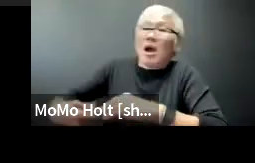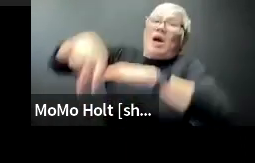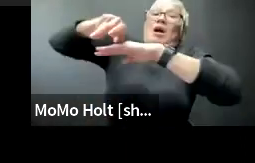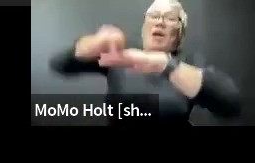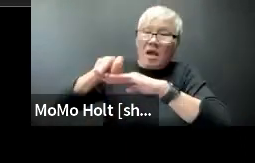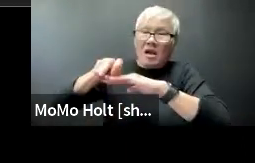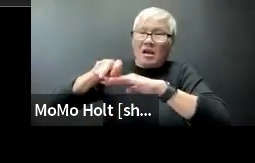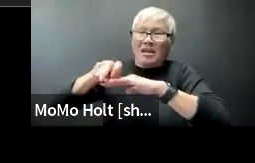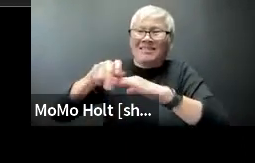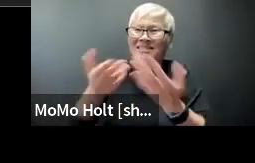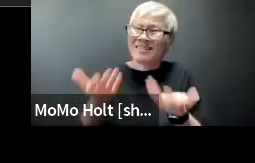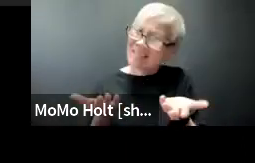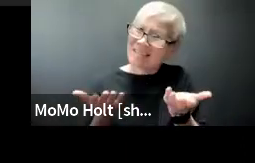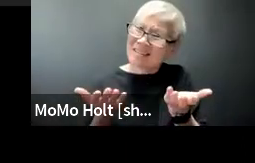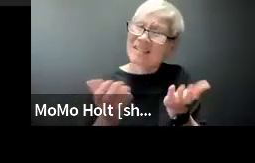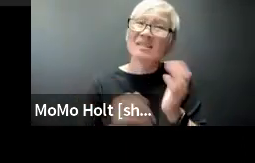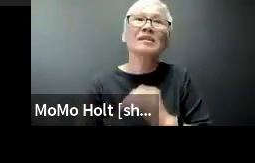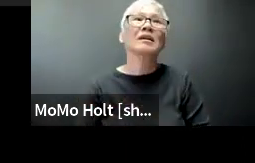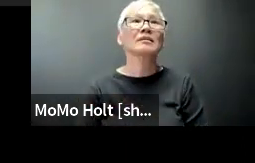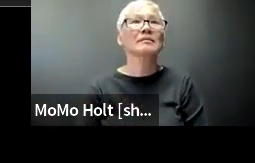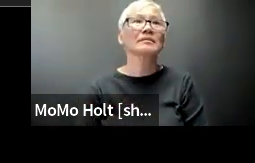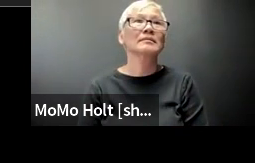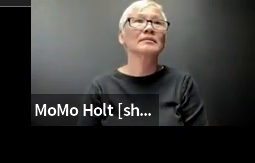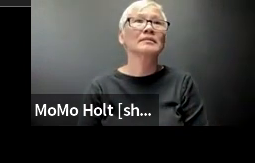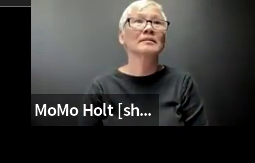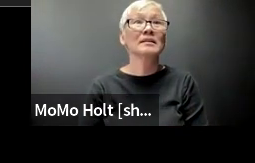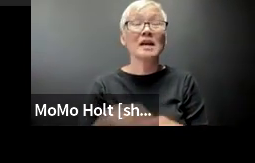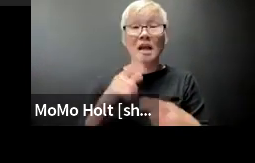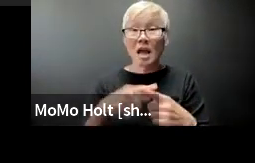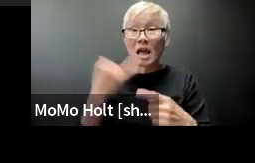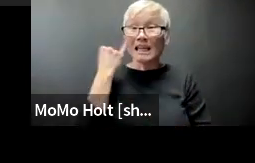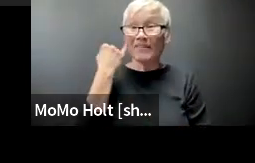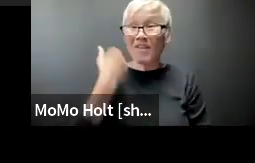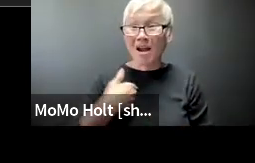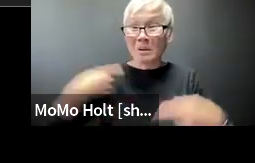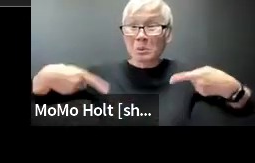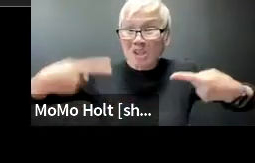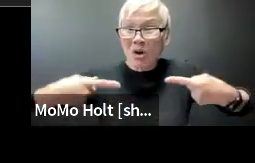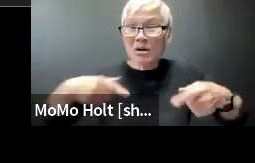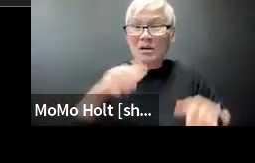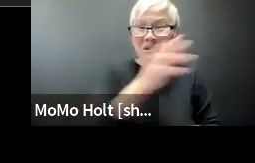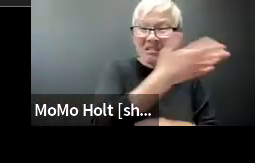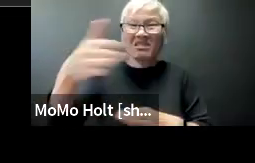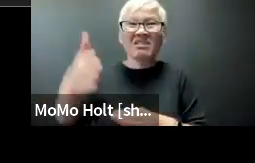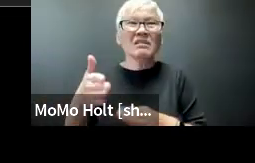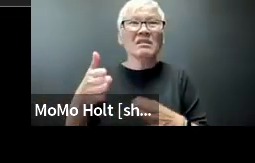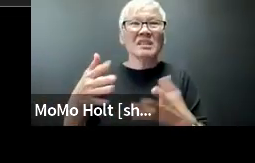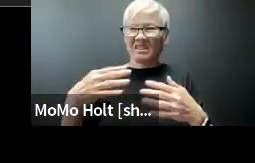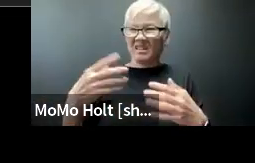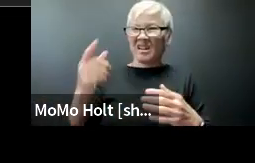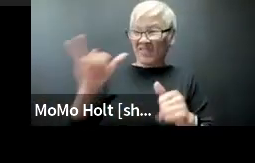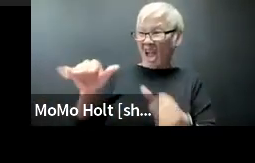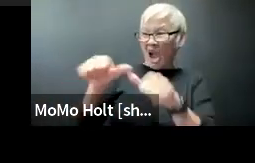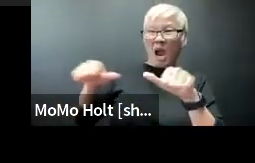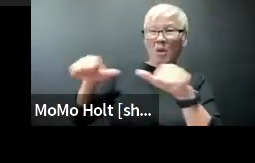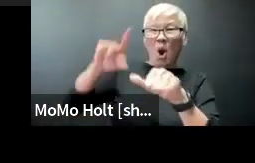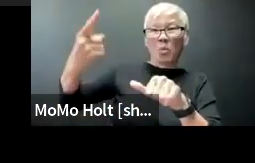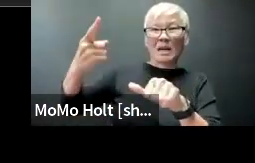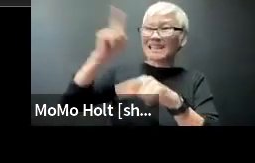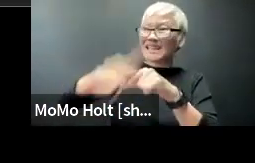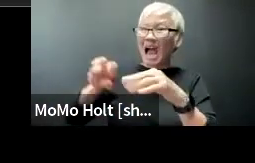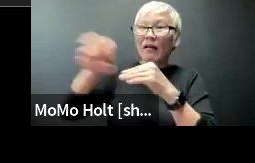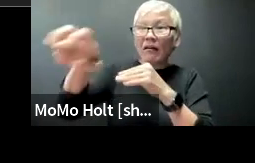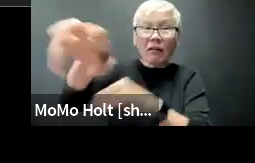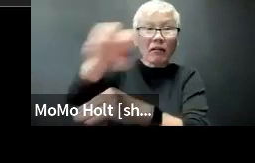have a bolster seat so that i can sit and see properly should i have to carry it to my chair if i was a wheelchair user